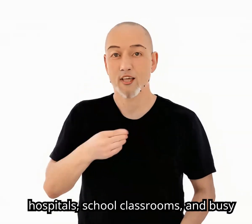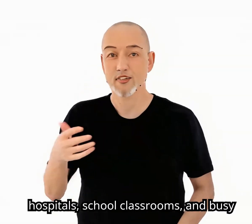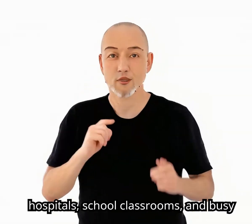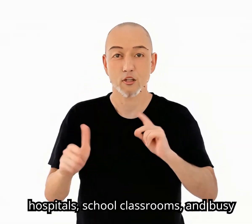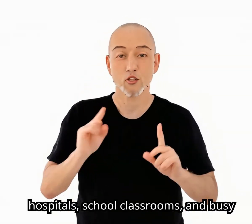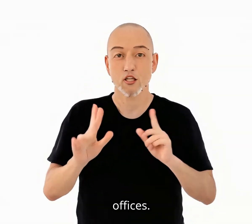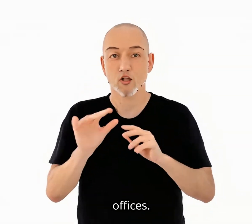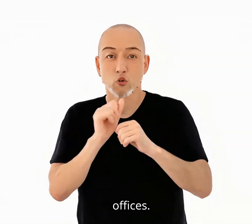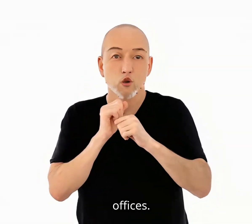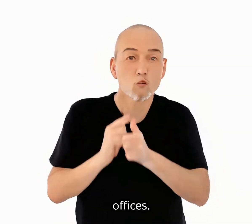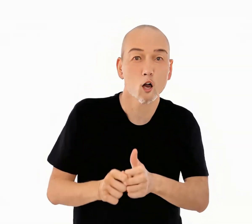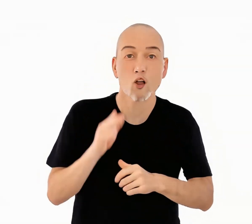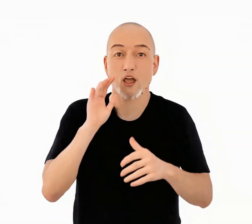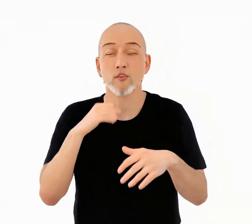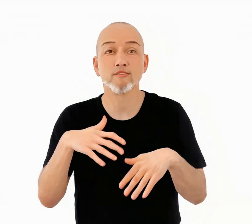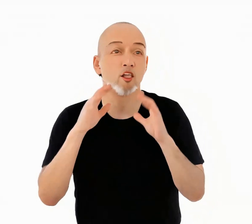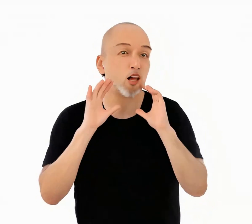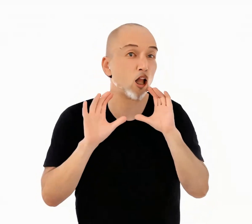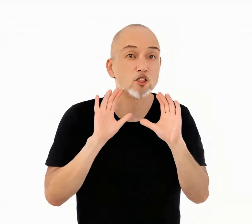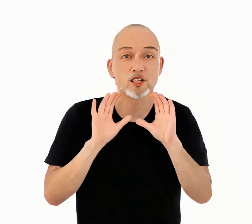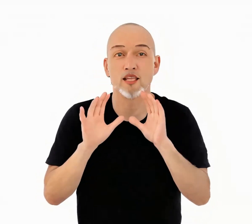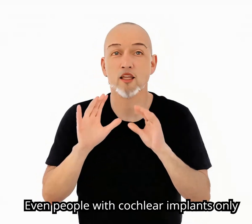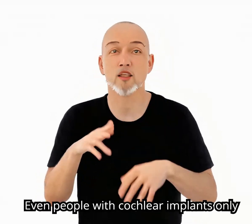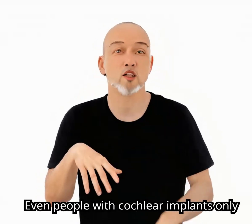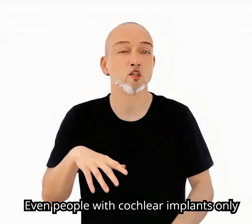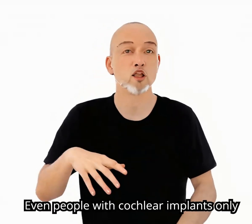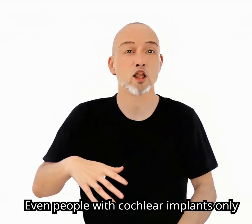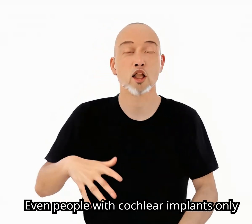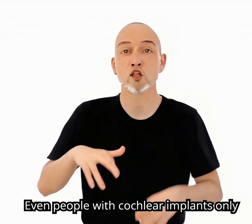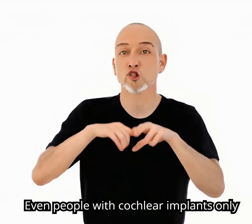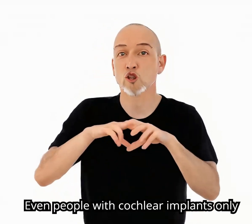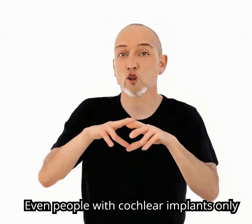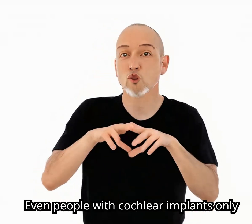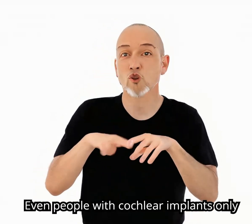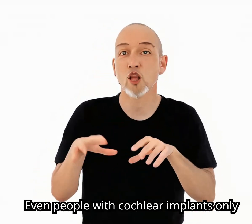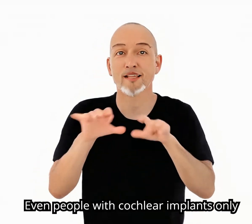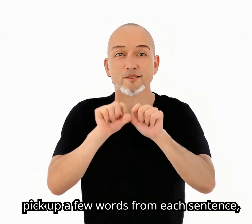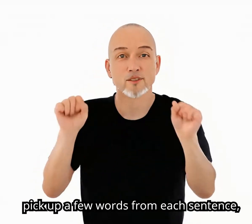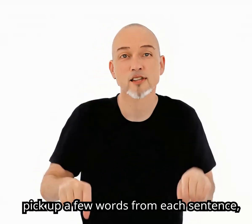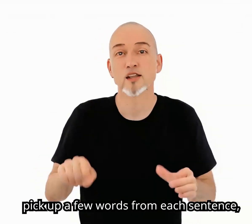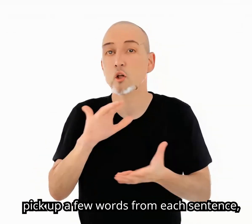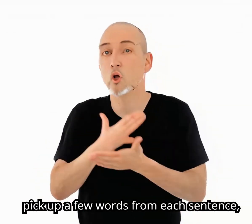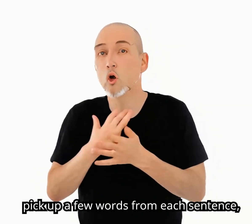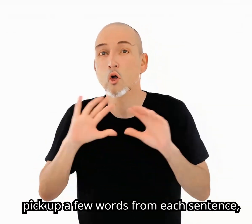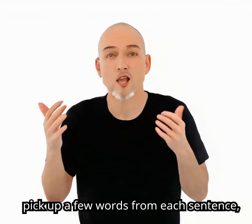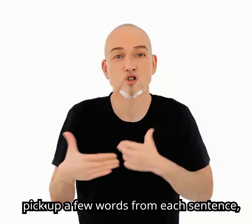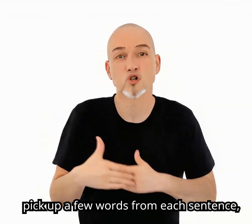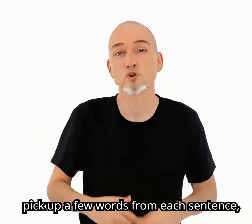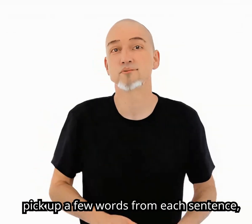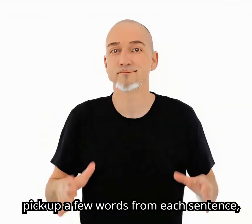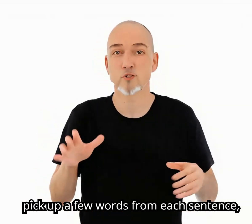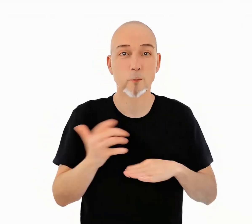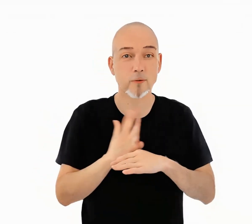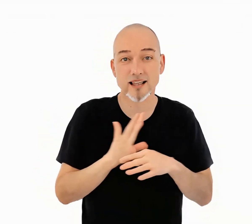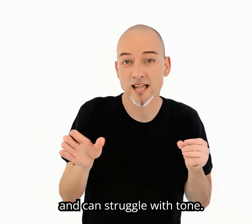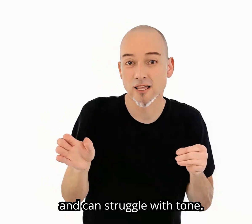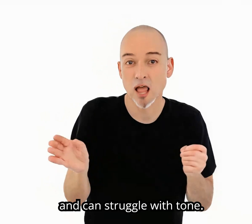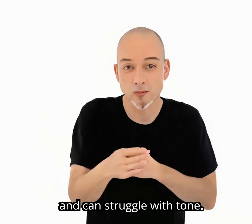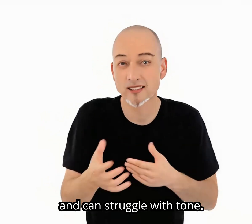and busy offices. Even people with cochlear implants only pick up a few words from each sentence and can struggle